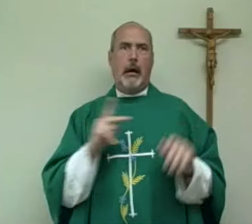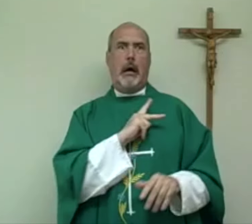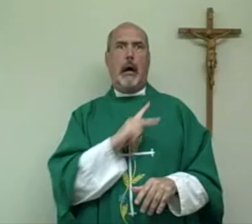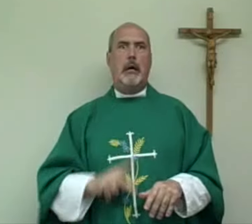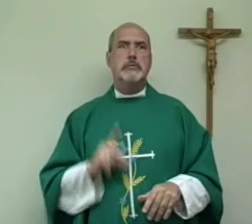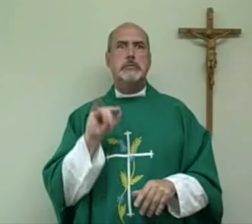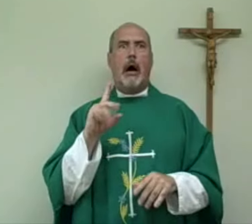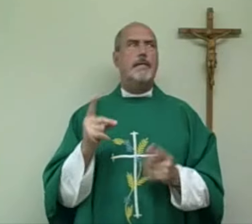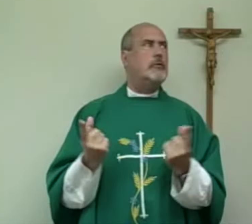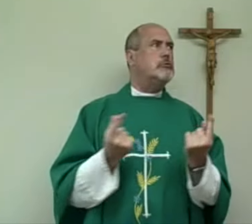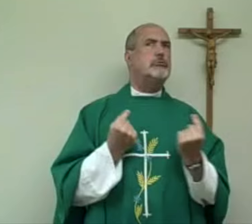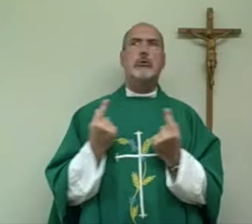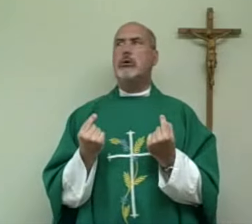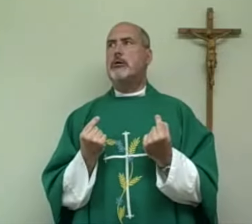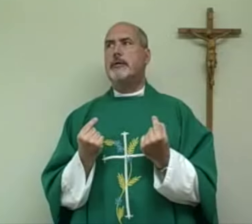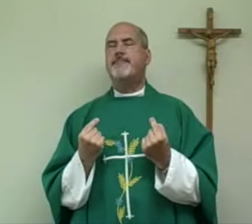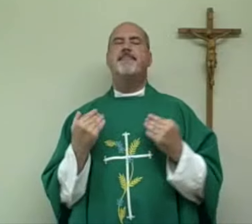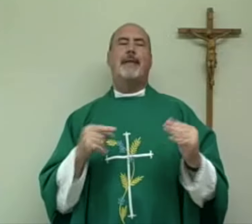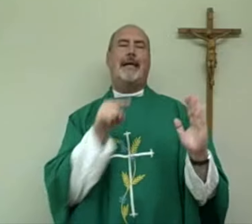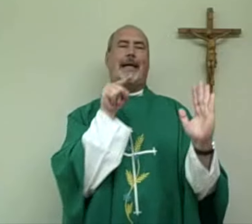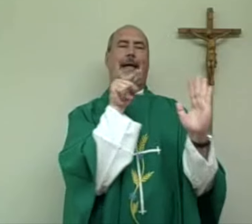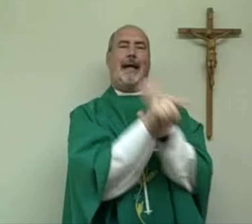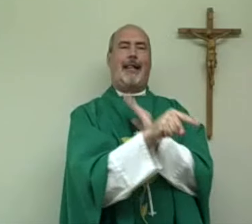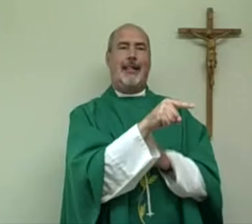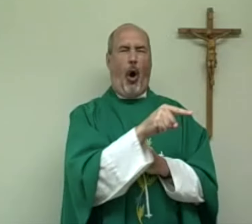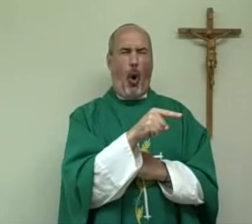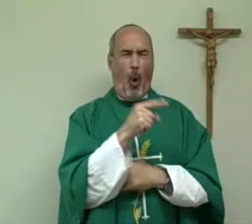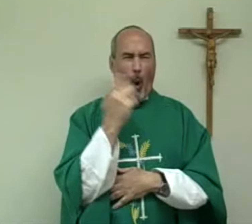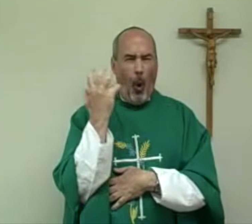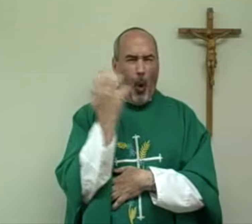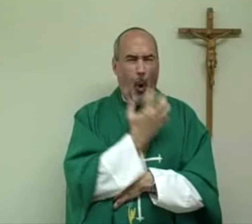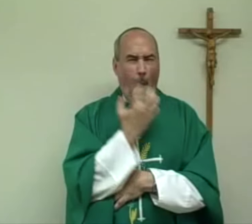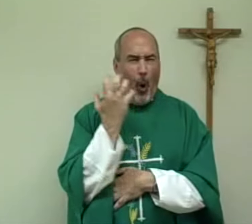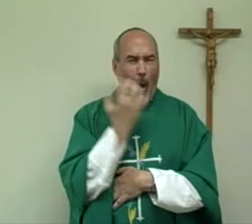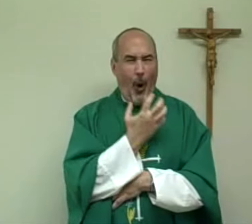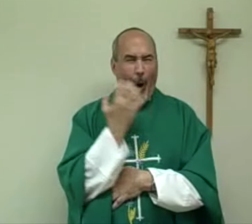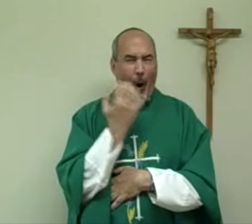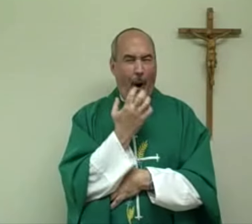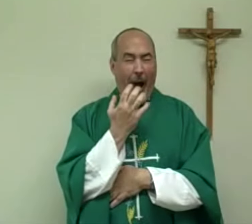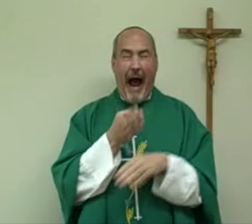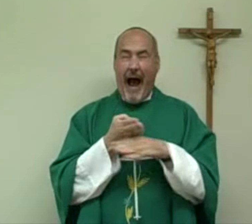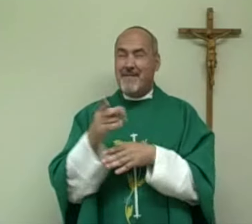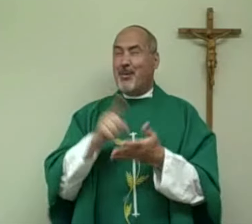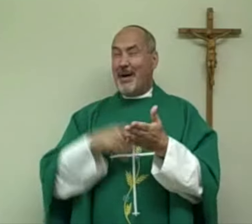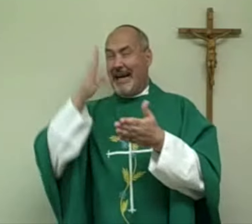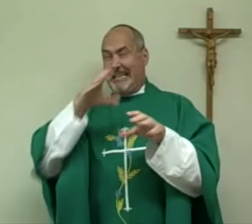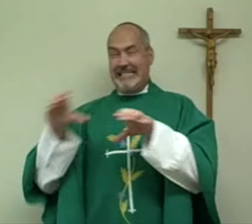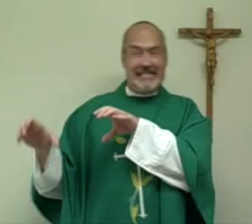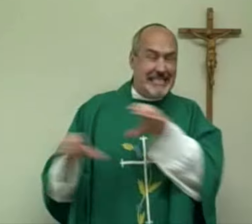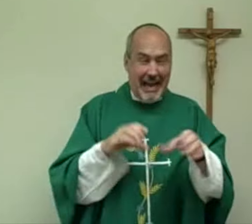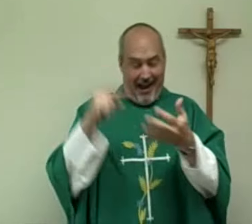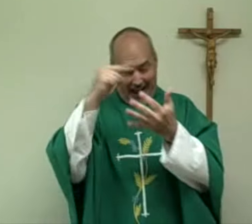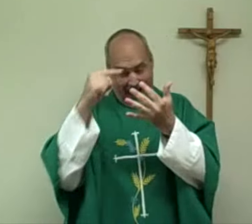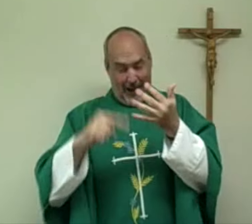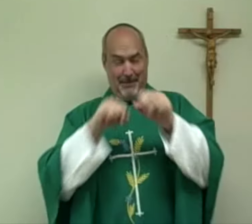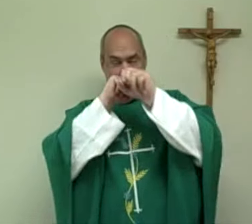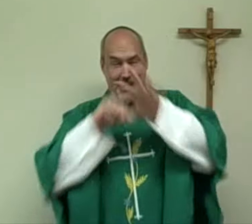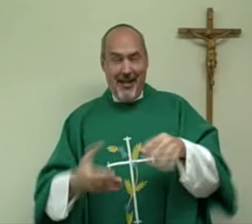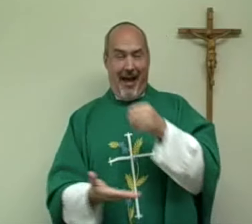and trick the man. However, the soldier refused to do it while he was on duty. King David, not knowing what to do, killed the